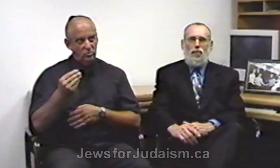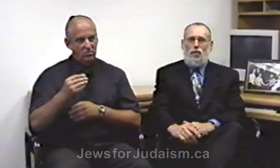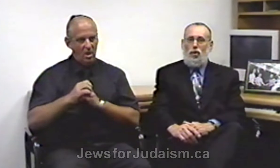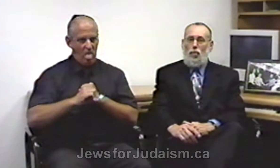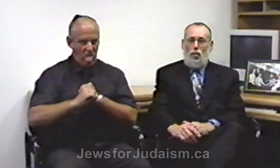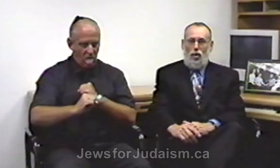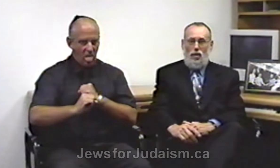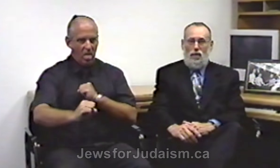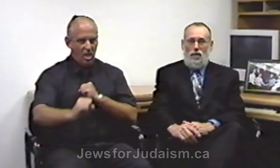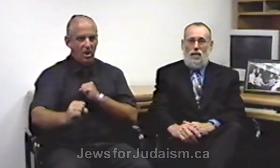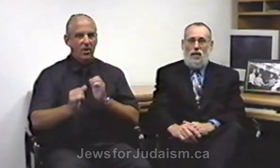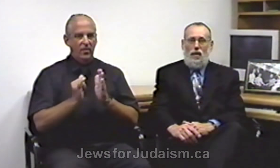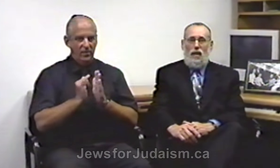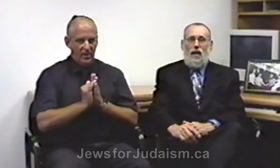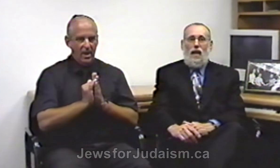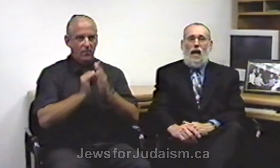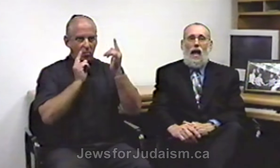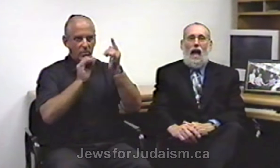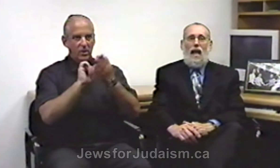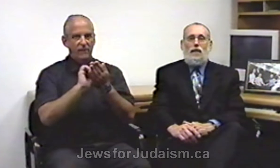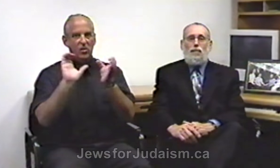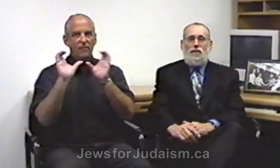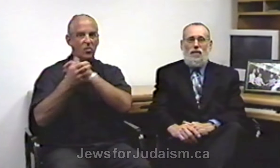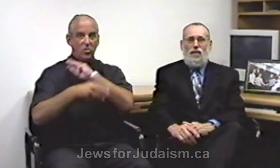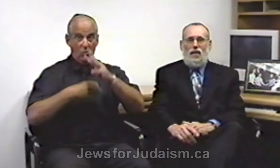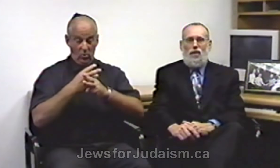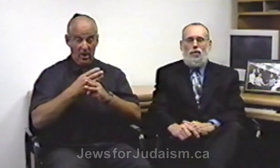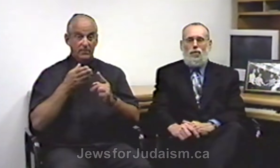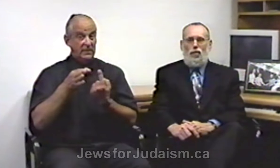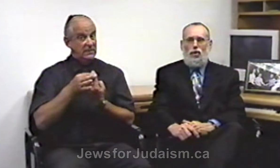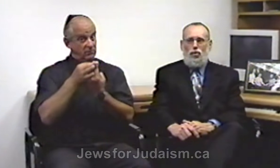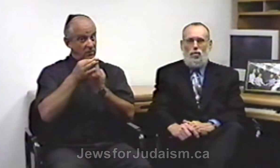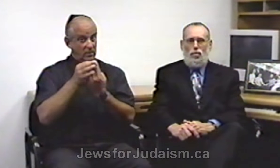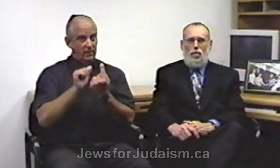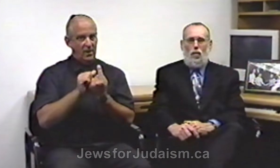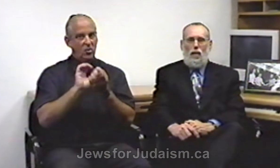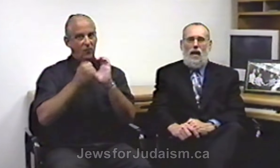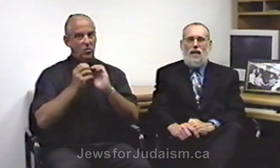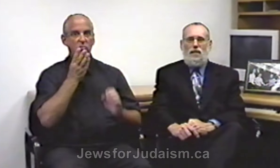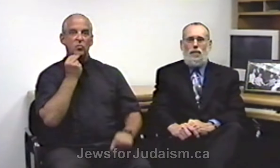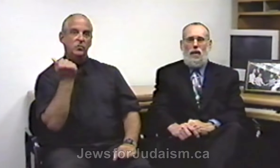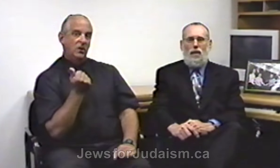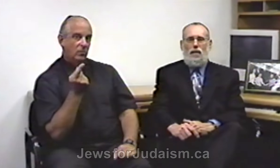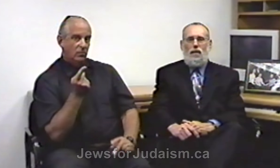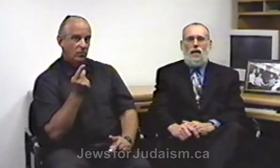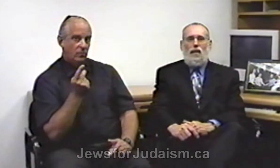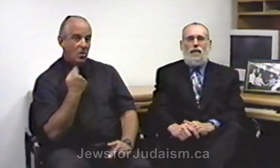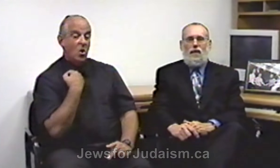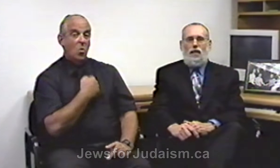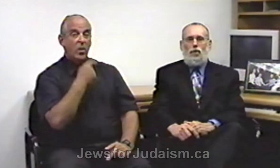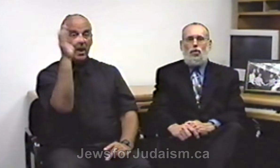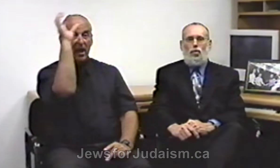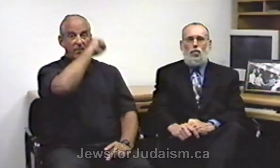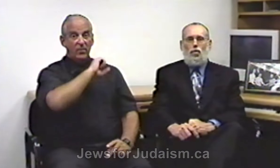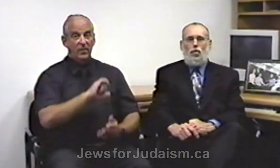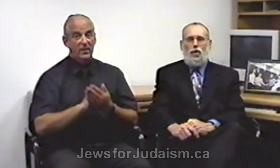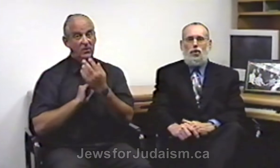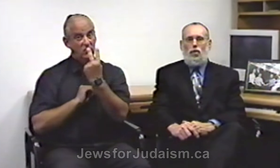converting the world, and specifically of converting Jews. We estimate that these two Christian